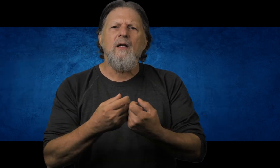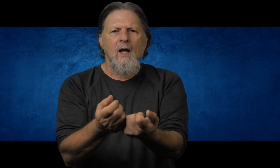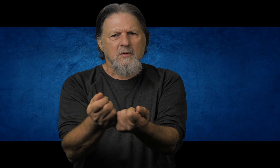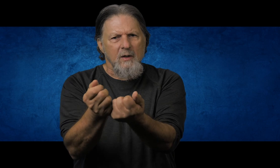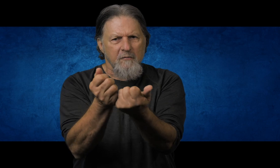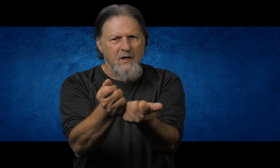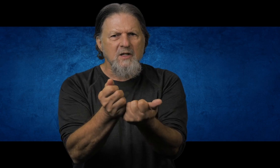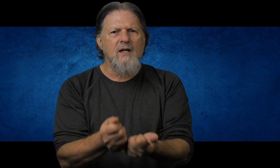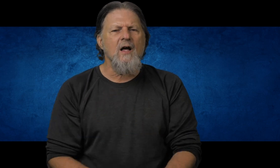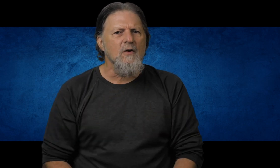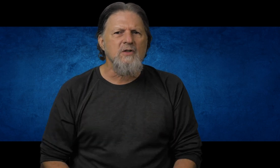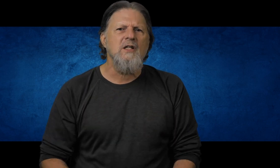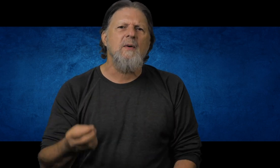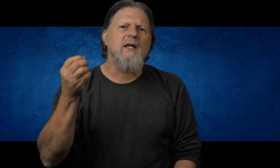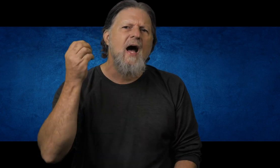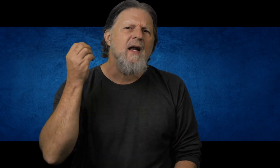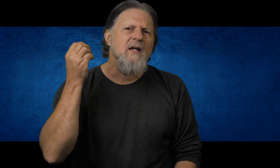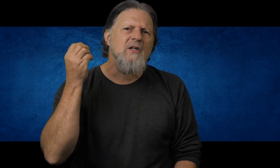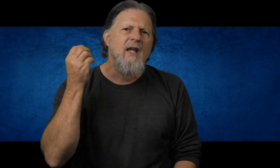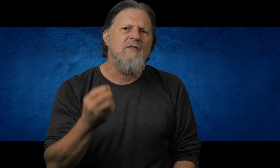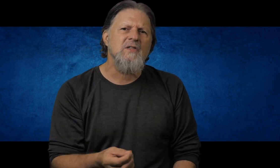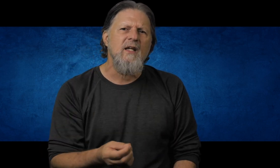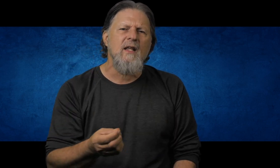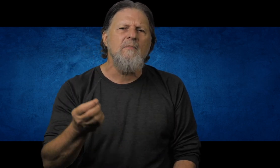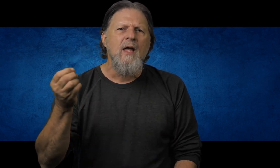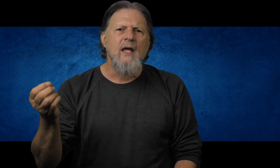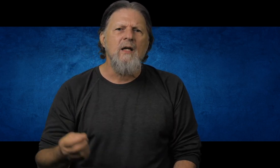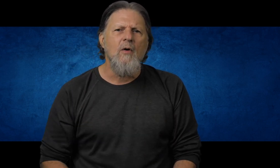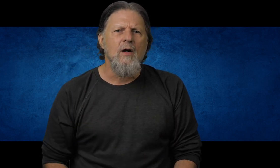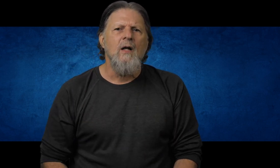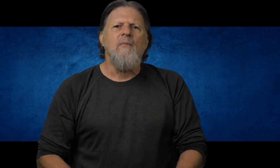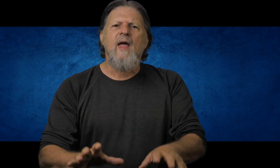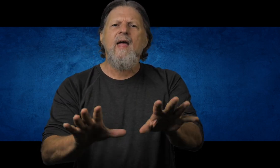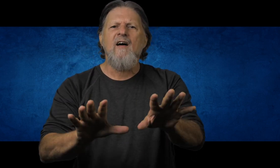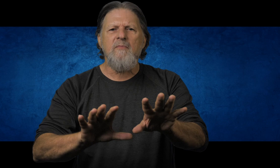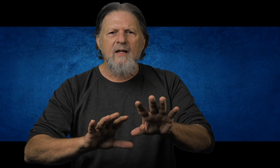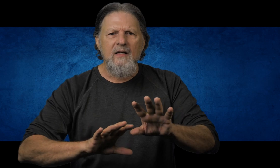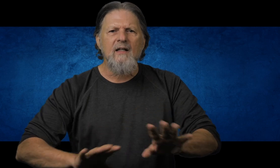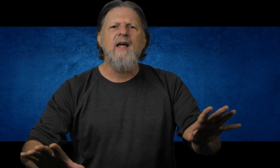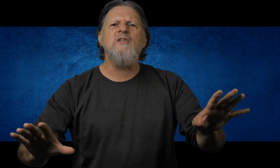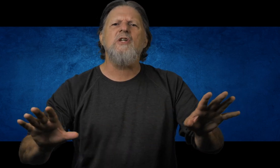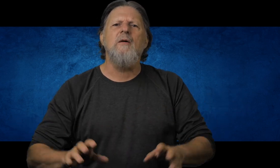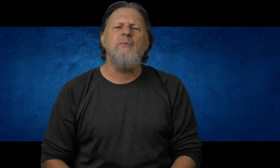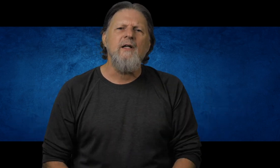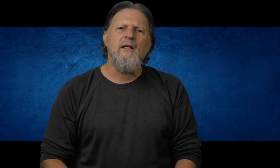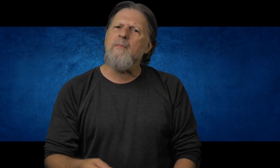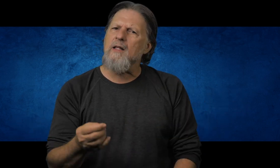and he tempts me to fixate on those sins, but God doesn't even see them anymore. They have been cleansed completely by the